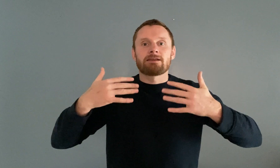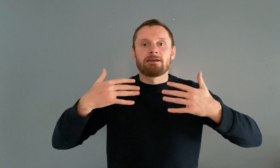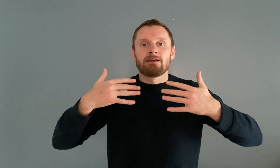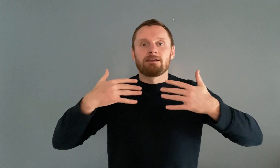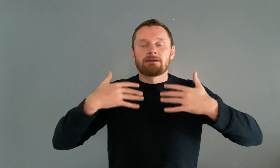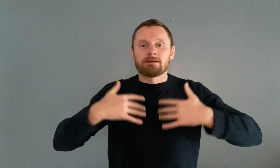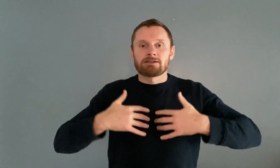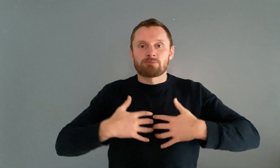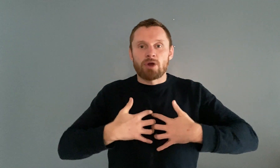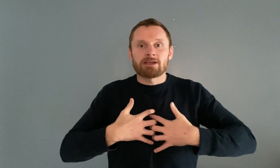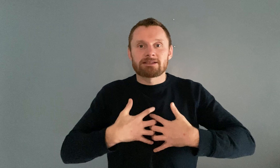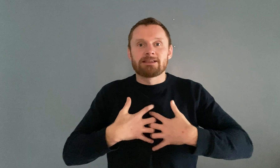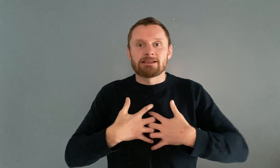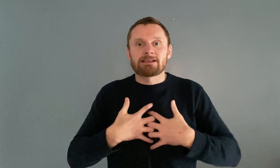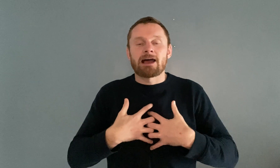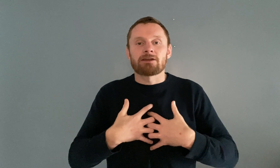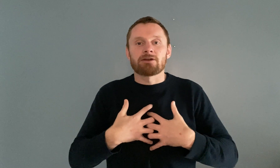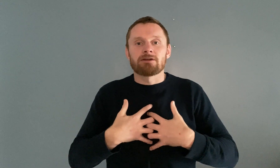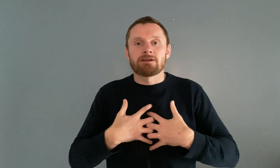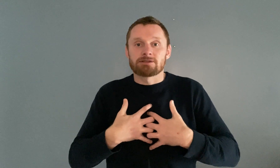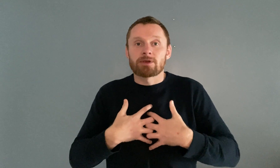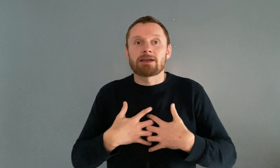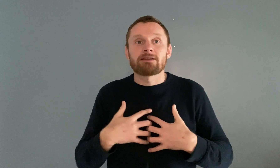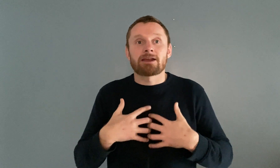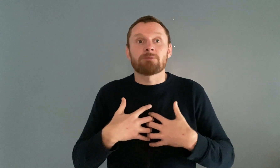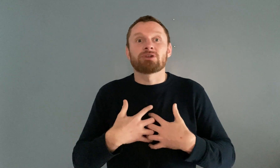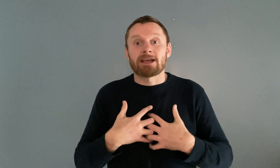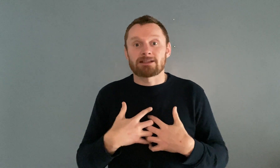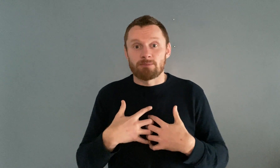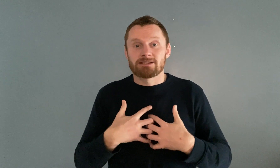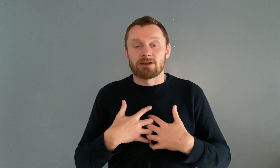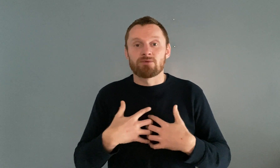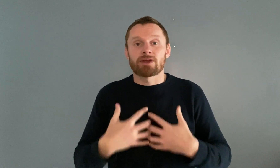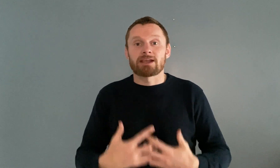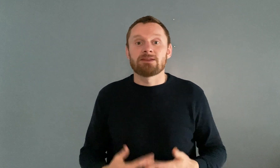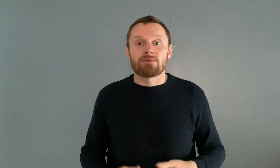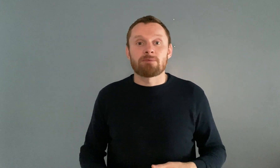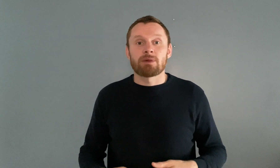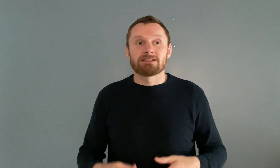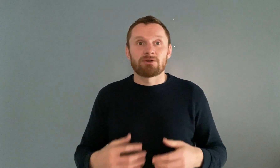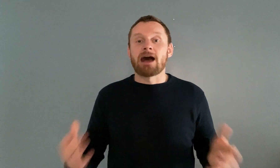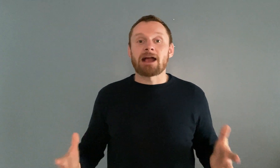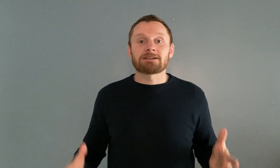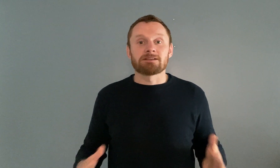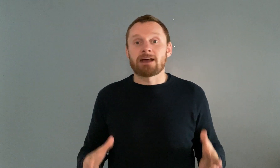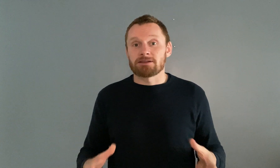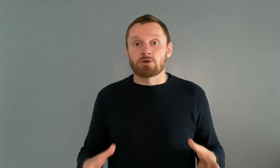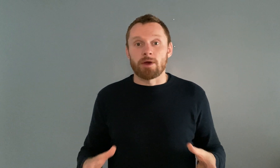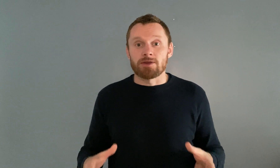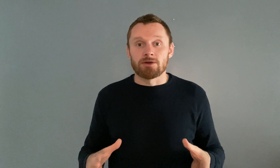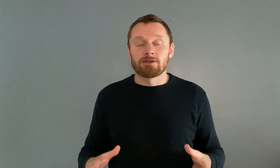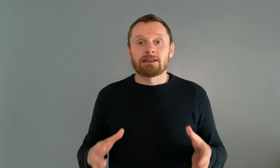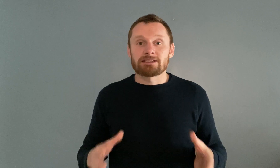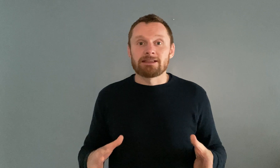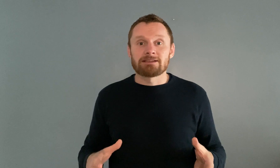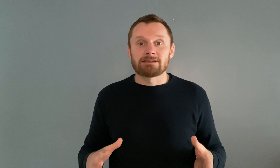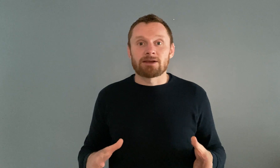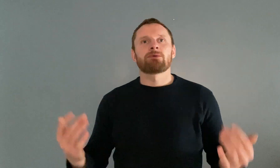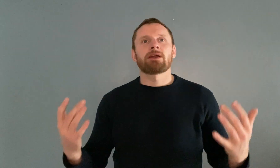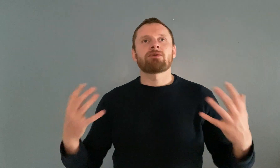can express this anger it's okay that i can protect myself that i can defend myself actually that's quite good that's necessary whenever